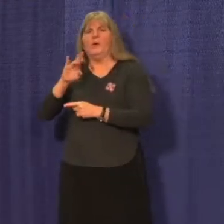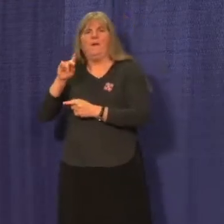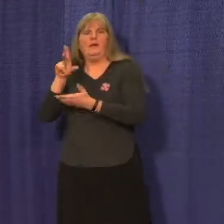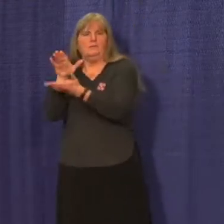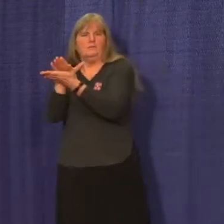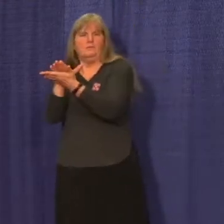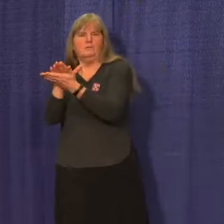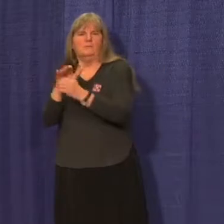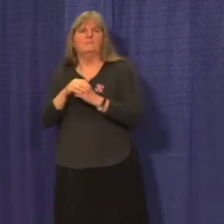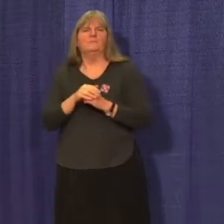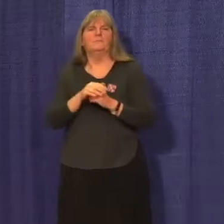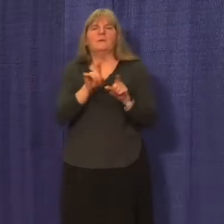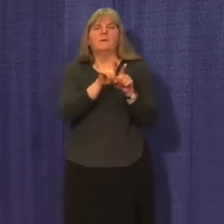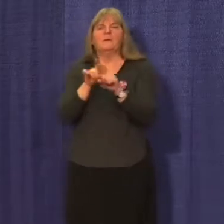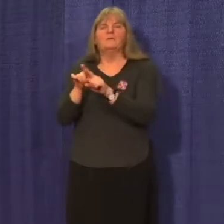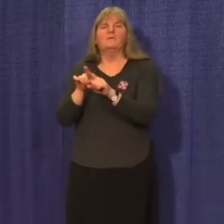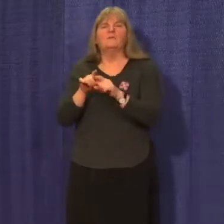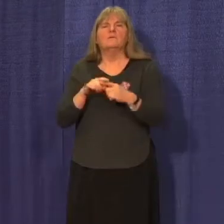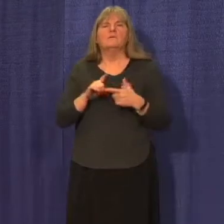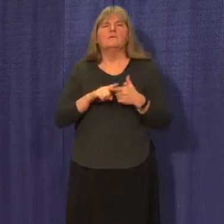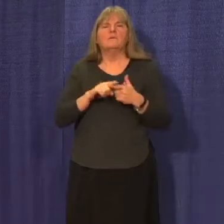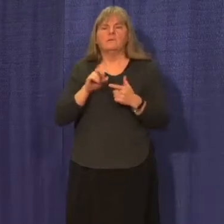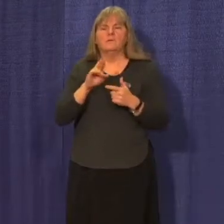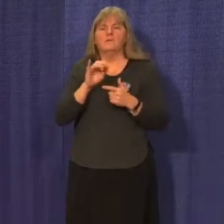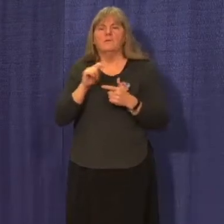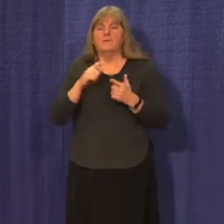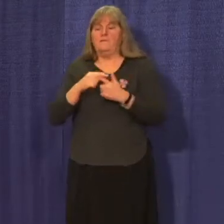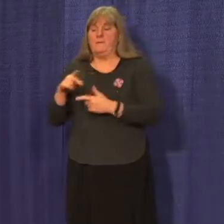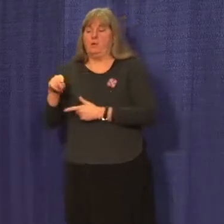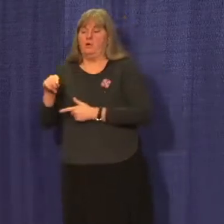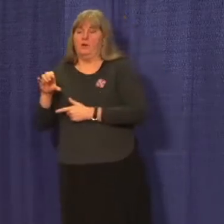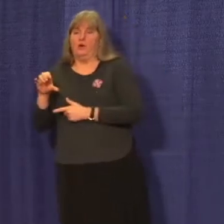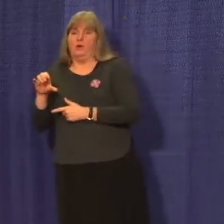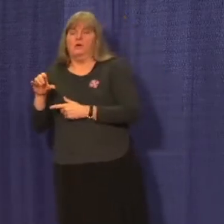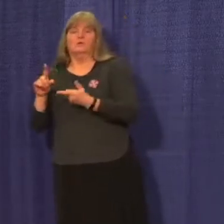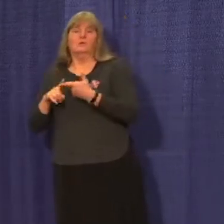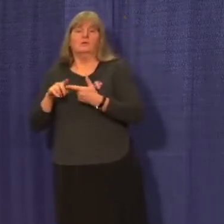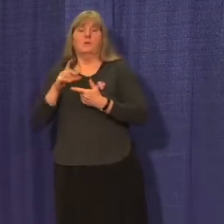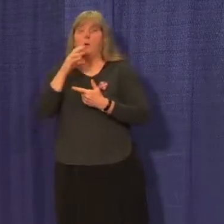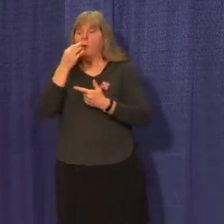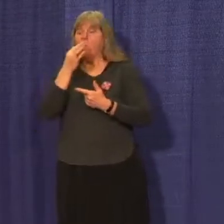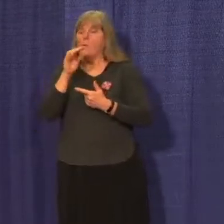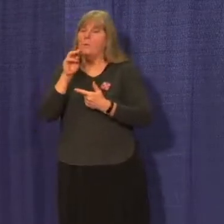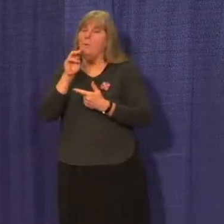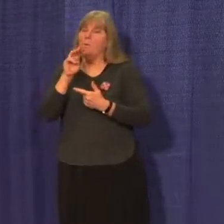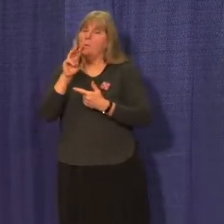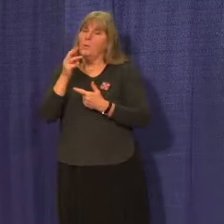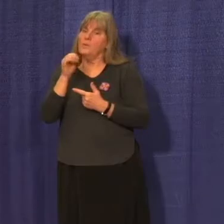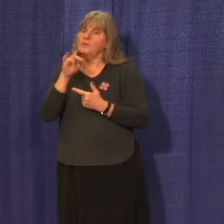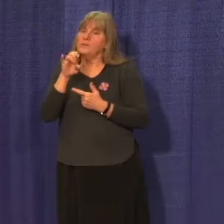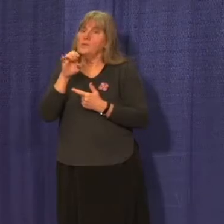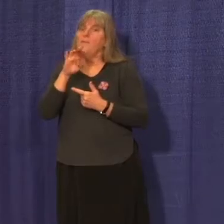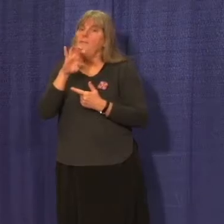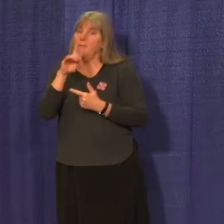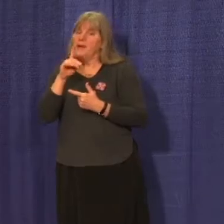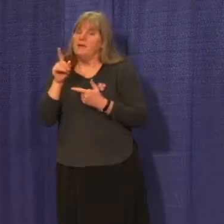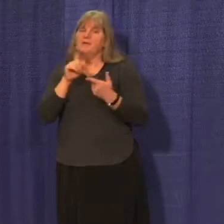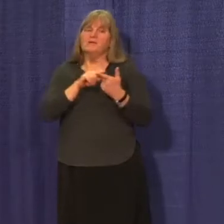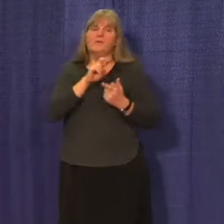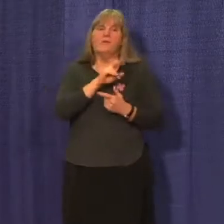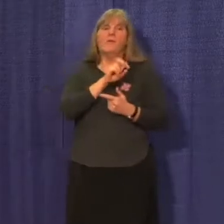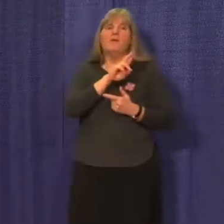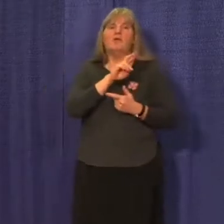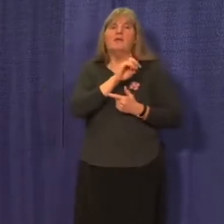Whistlebend areas to schools in Riverdale and